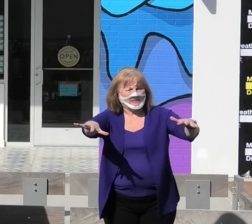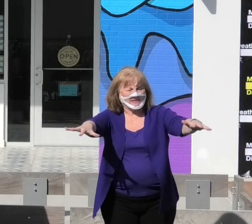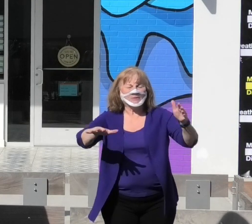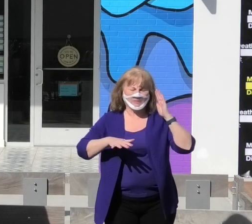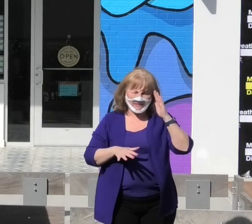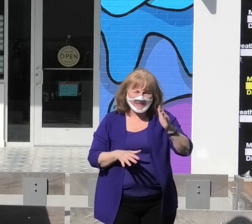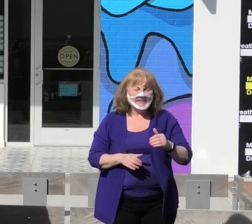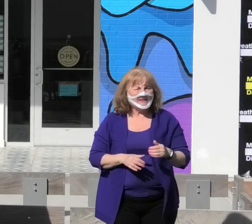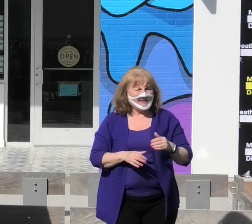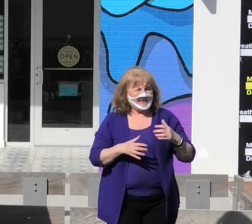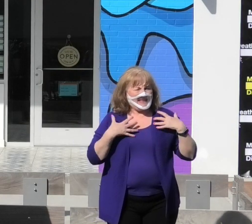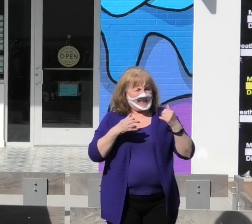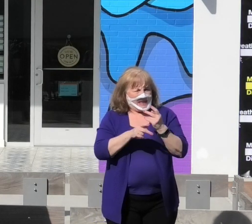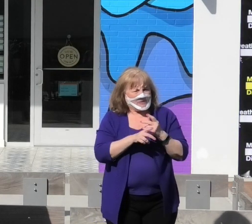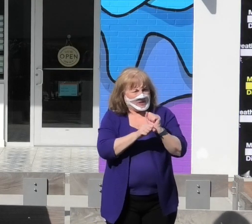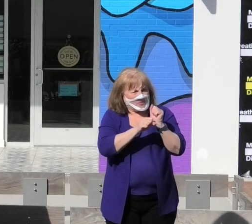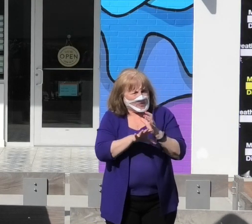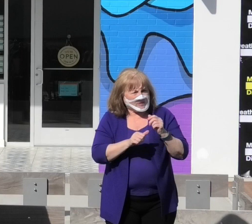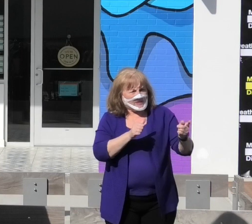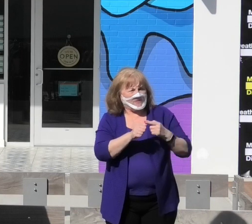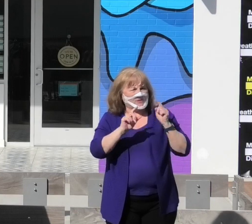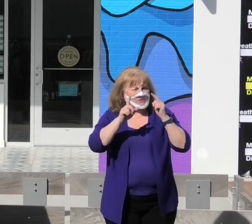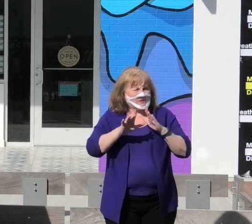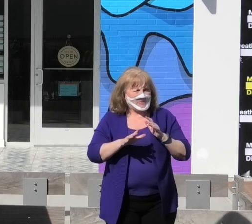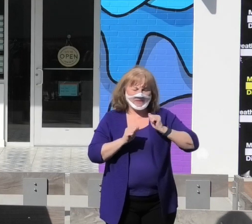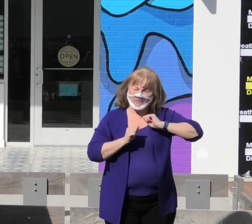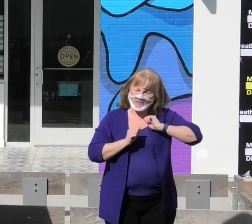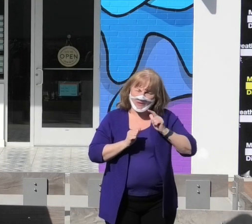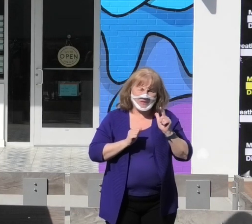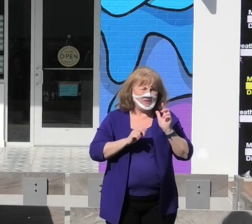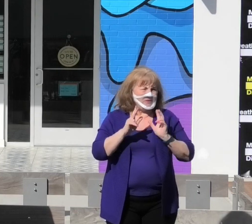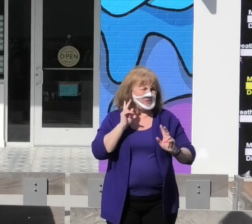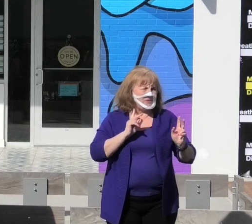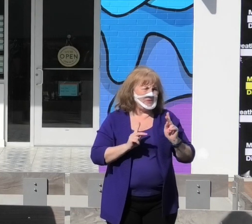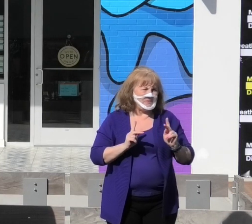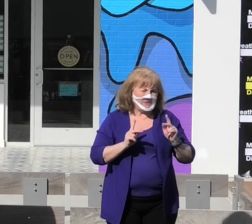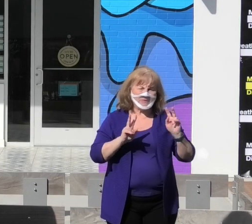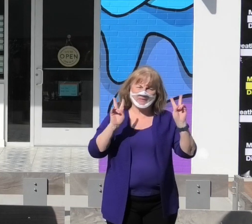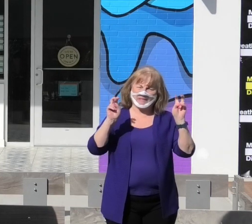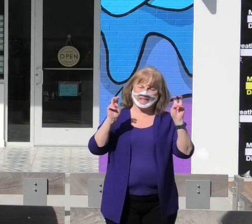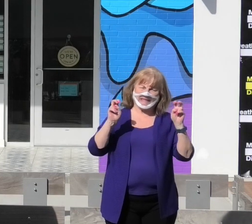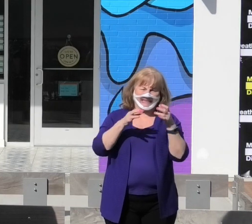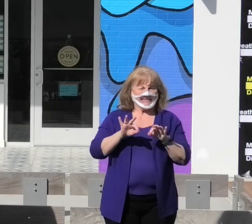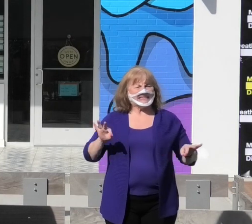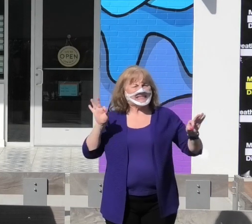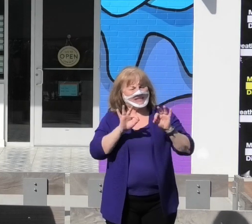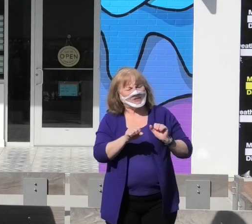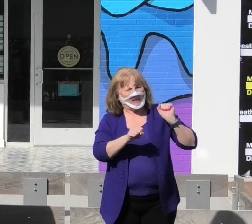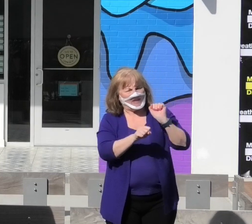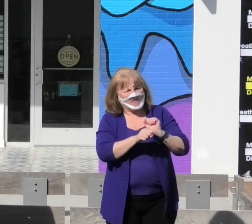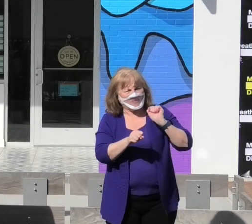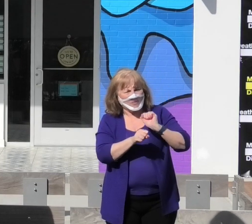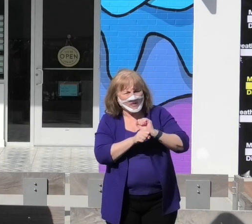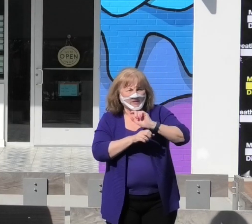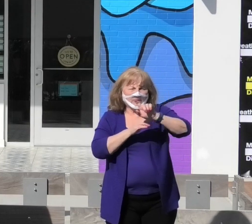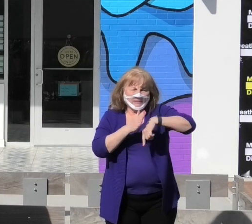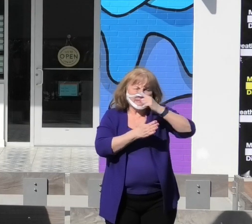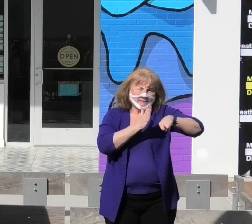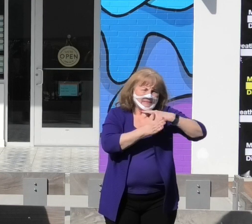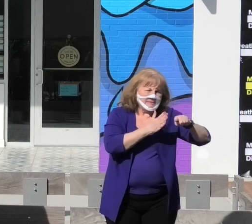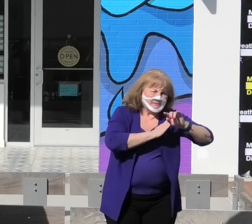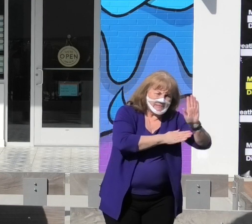Our healthcare workers and first responders, all of those who were deemed essential, have worked around the clock